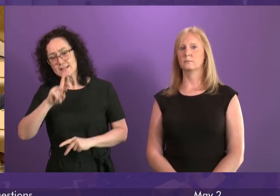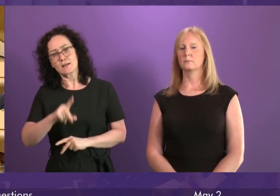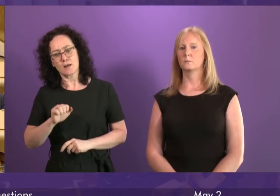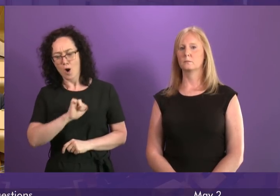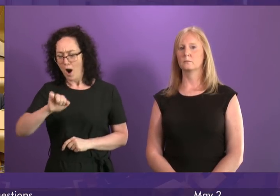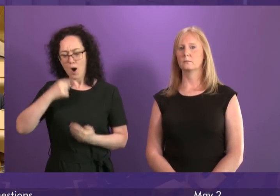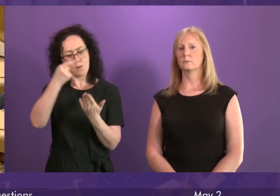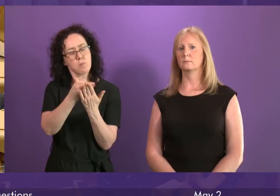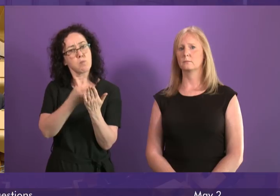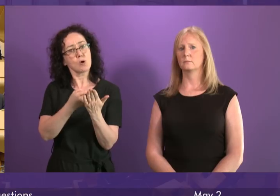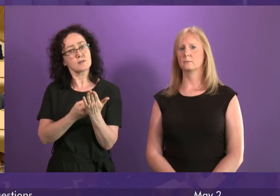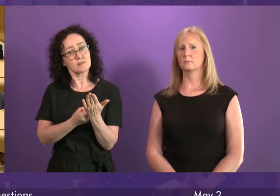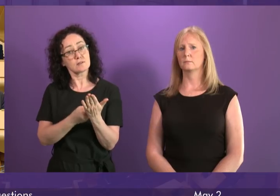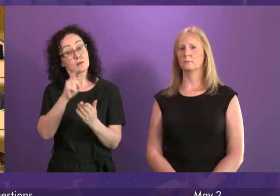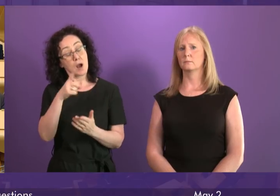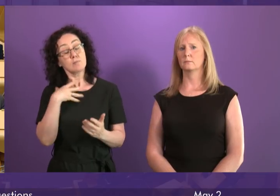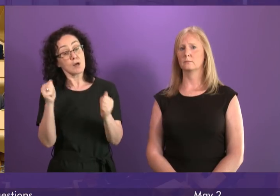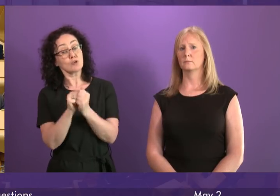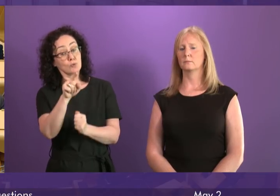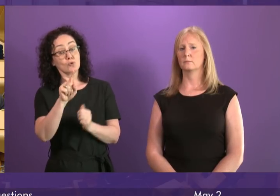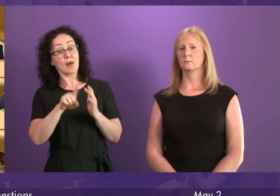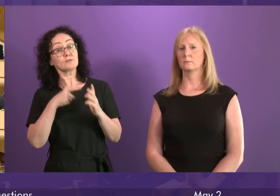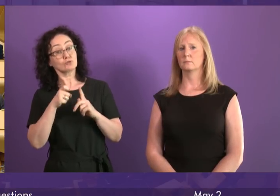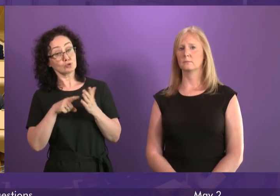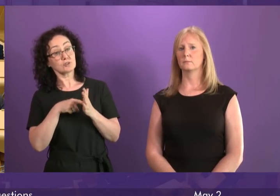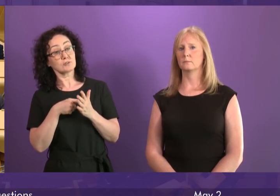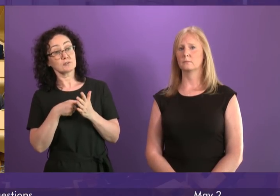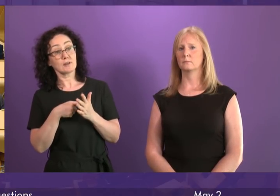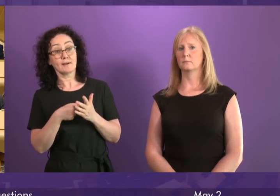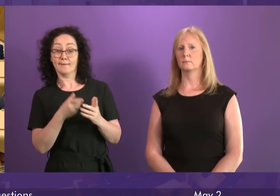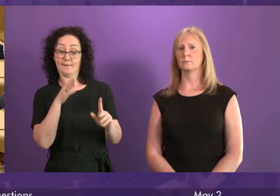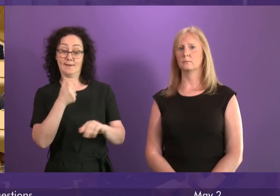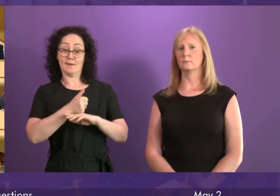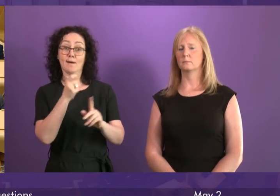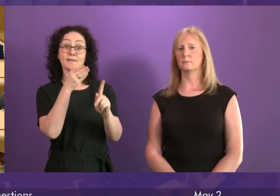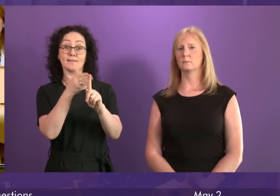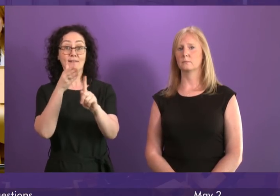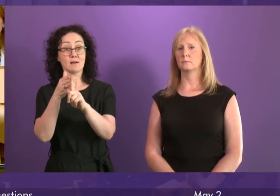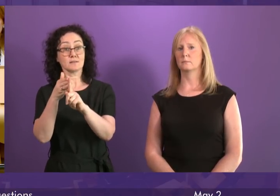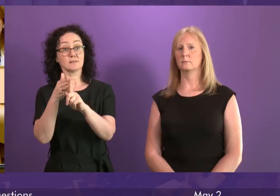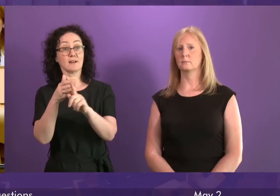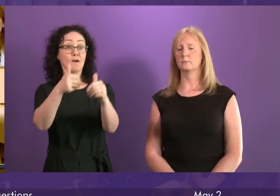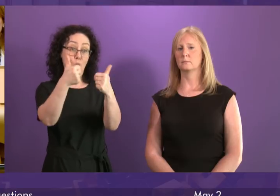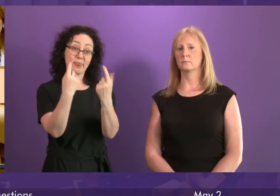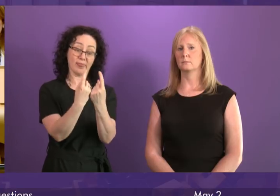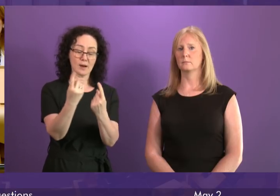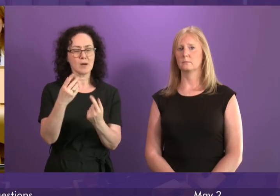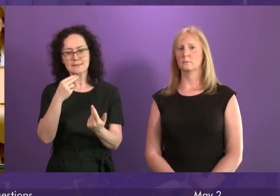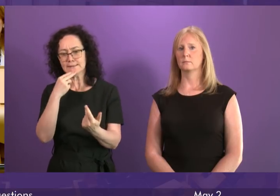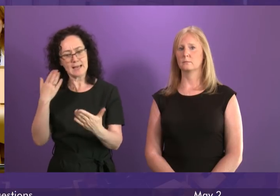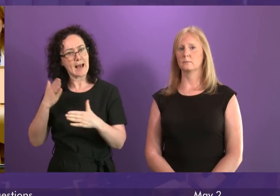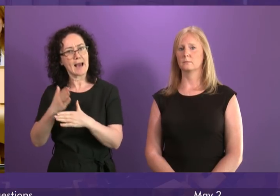is setting targets is one thing, having the policy programme in place to meet them is what really matters and that's what this government is committed